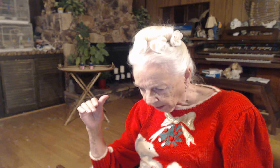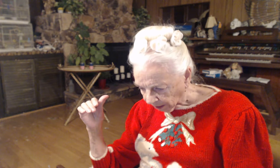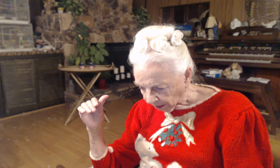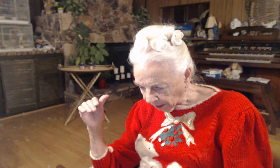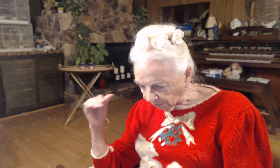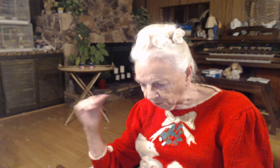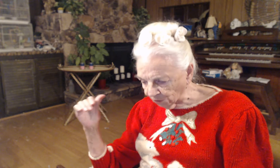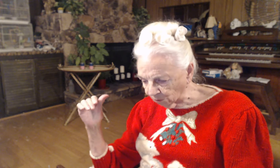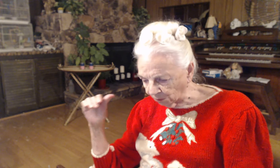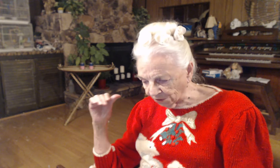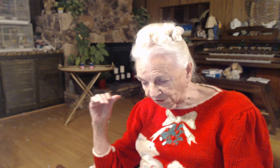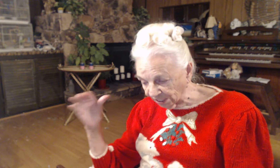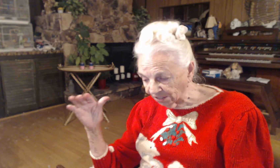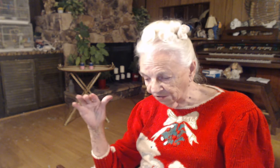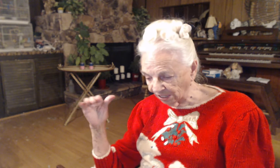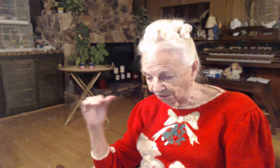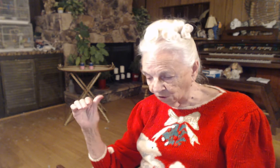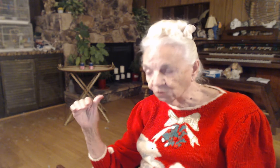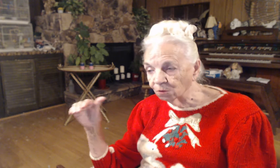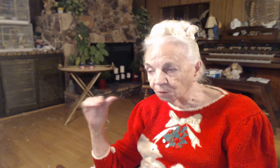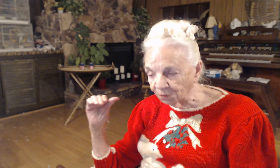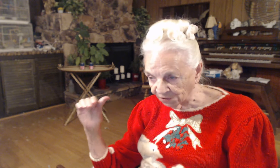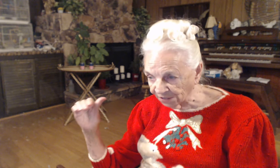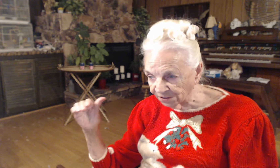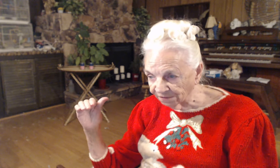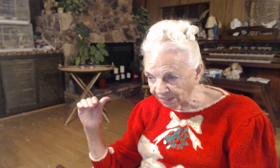Those that were diseased. And those that were possessed of devils.